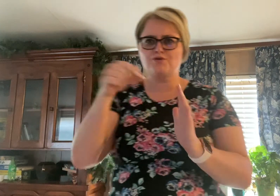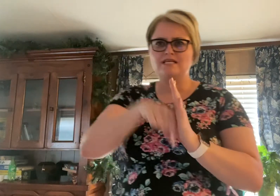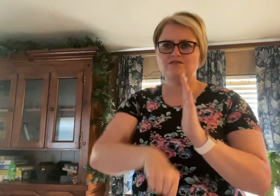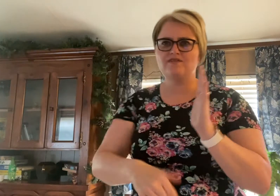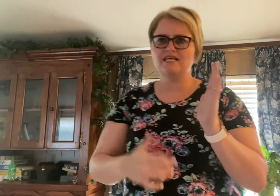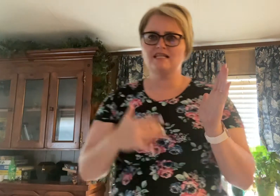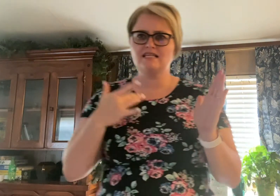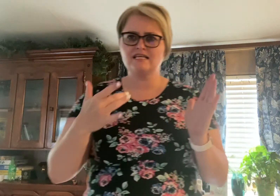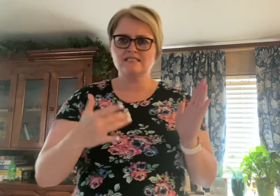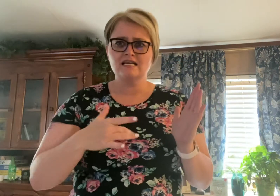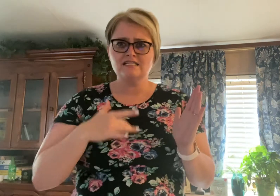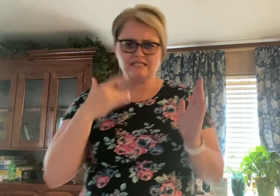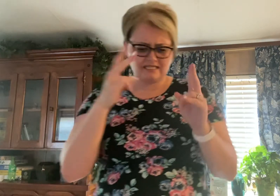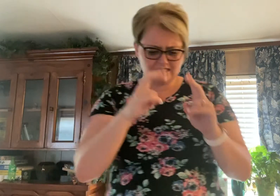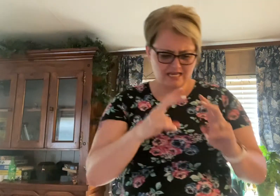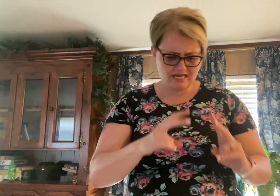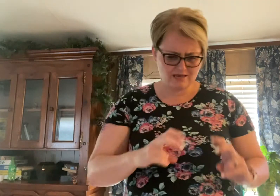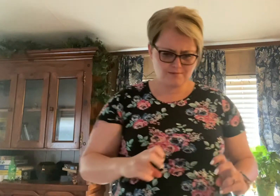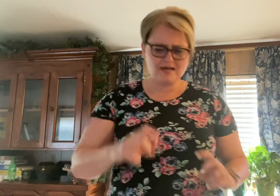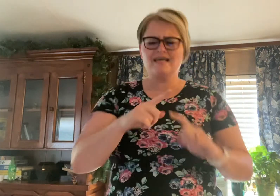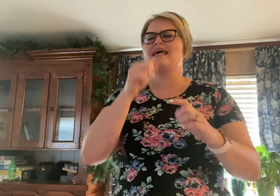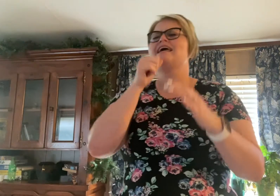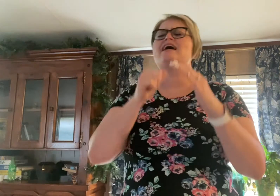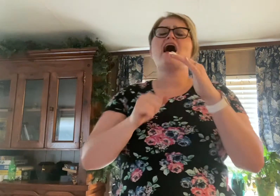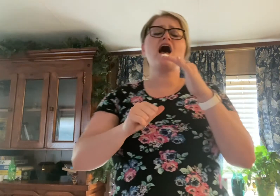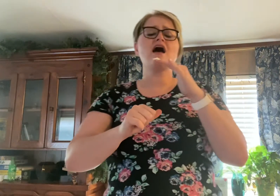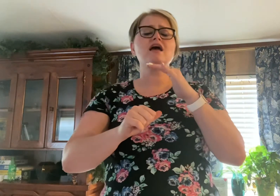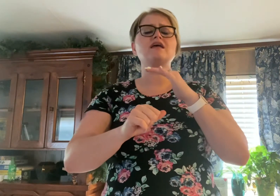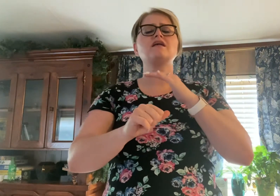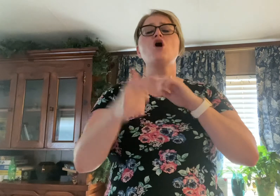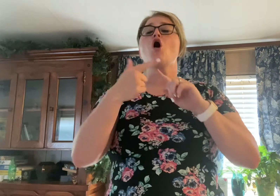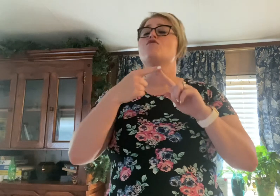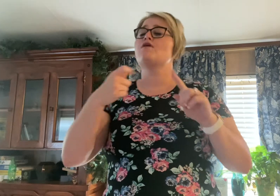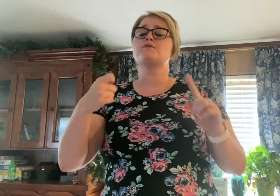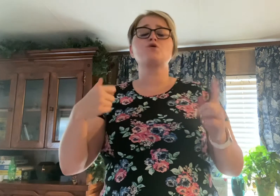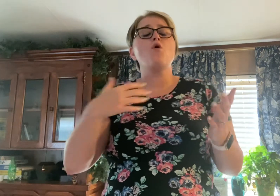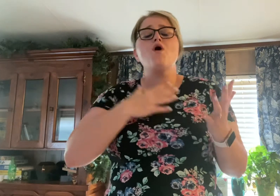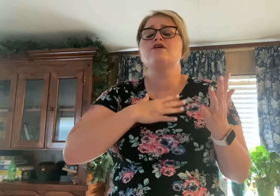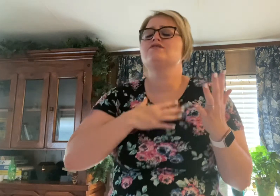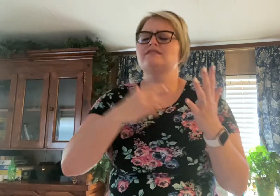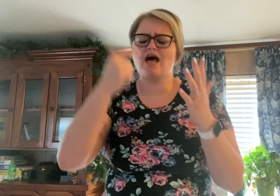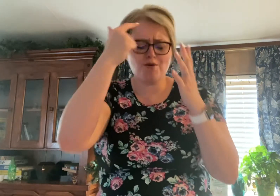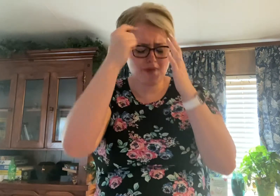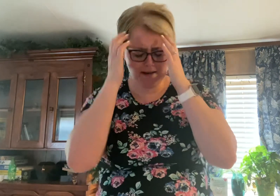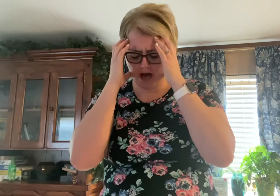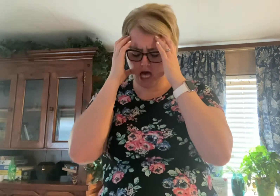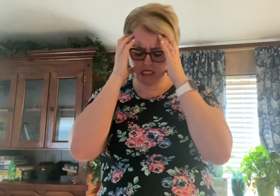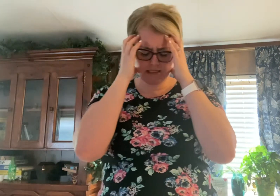these feelings They can't hide from the corners of my mind I'm